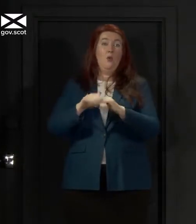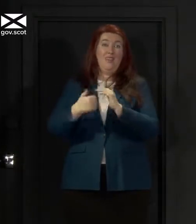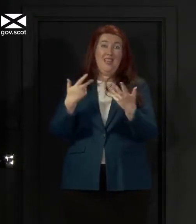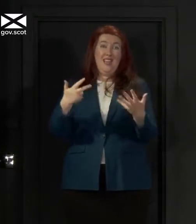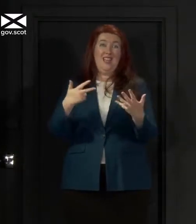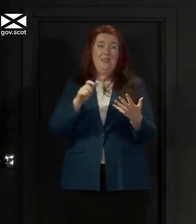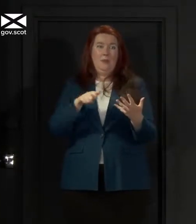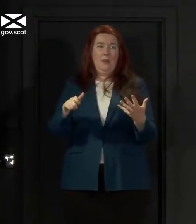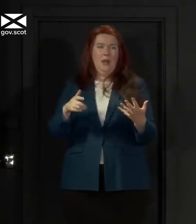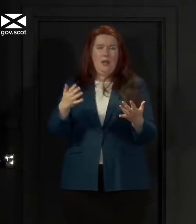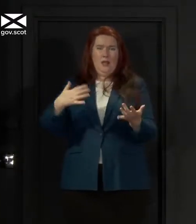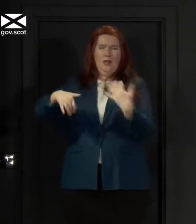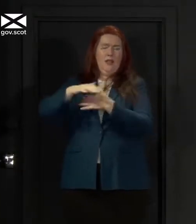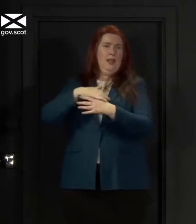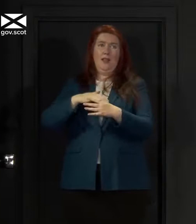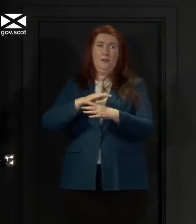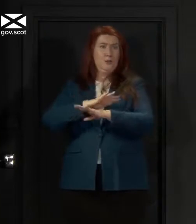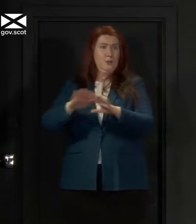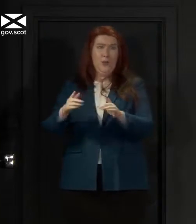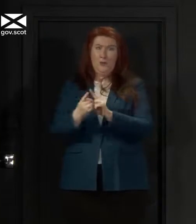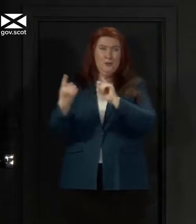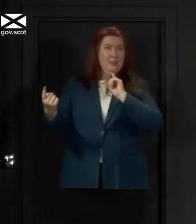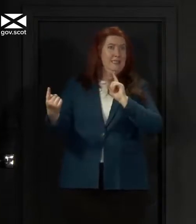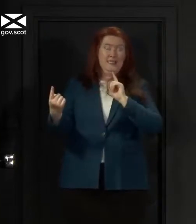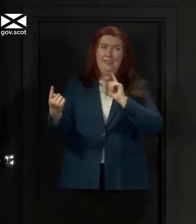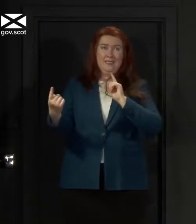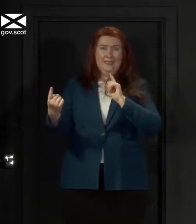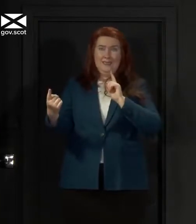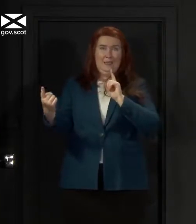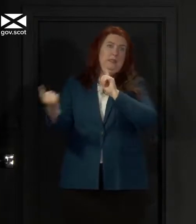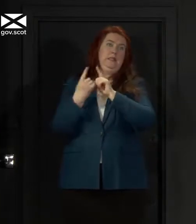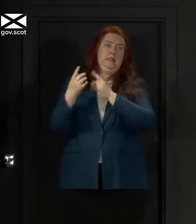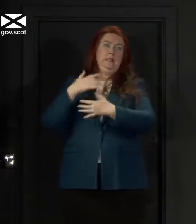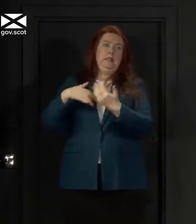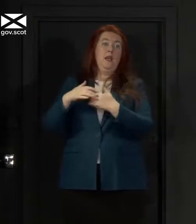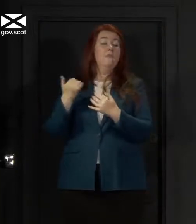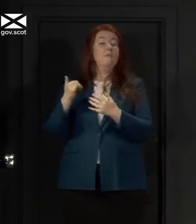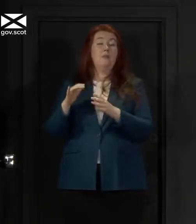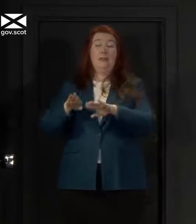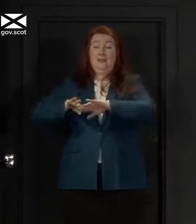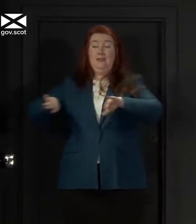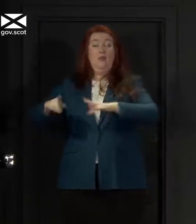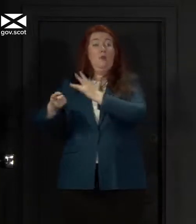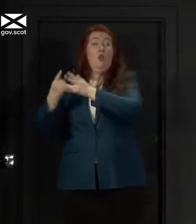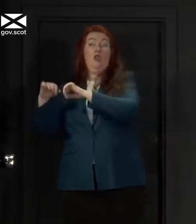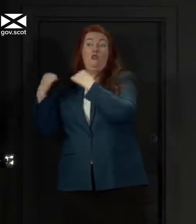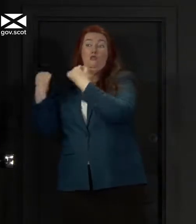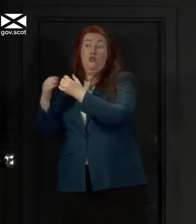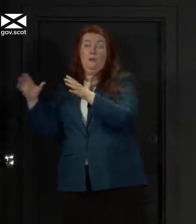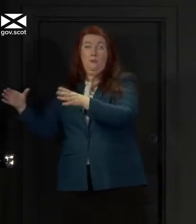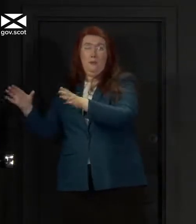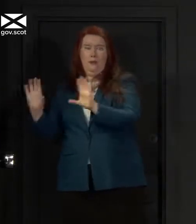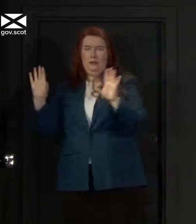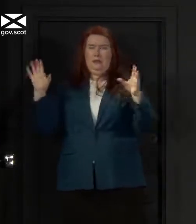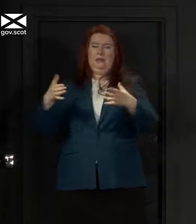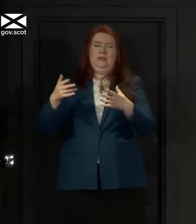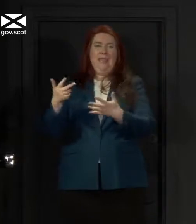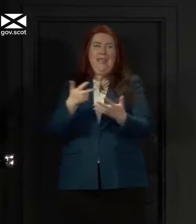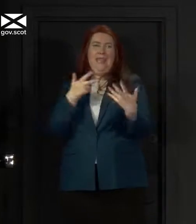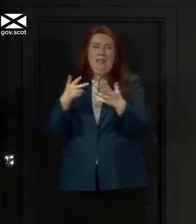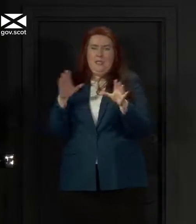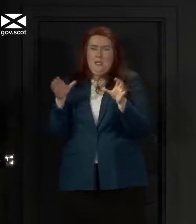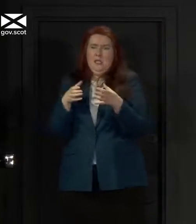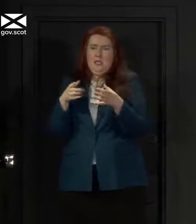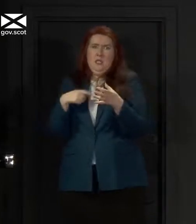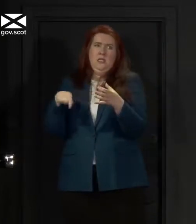eight are not socially distanced they may be socially distanced from another group but in that group of eight they are